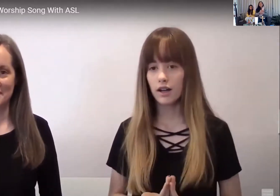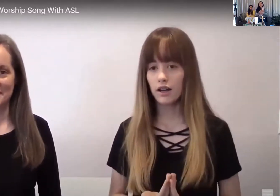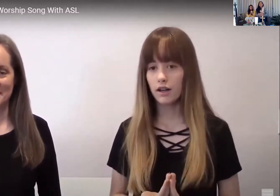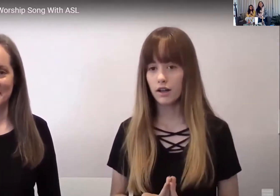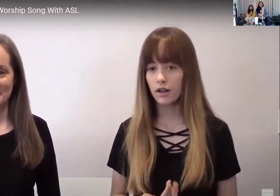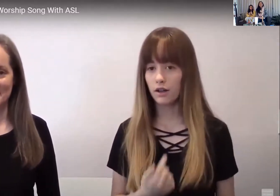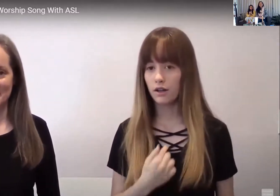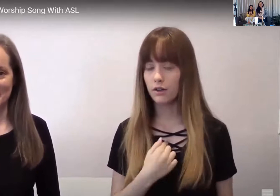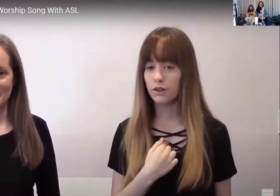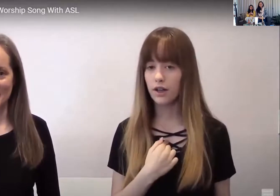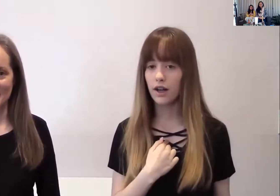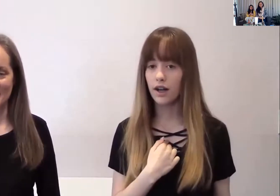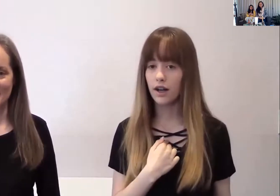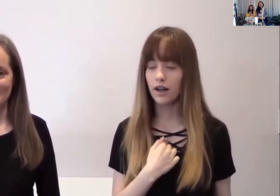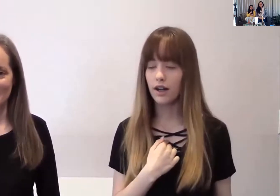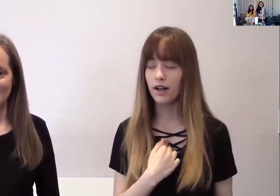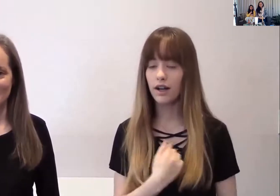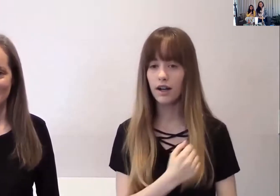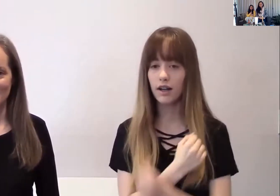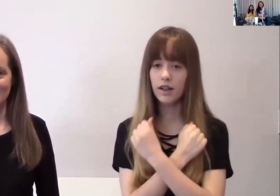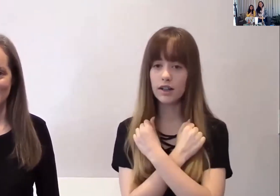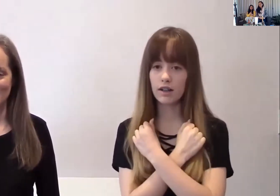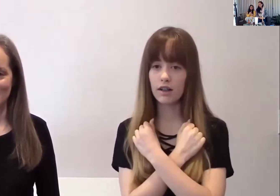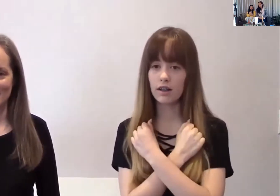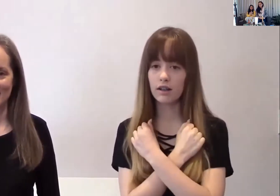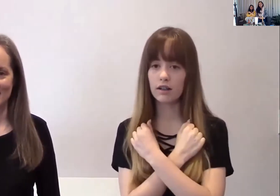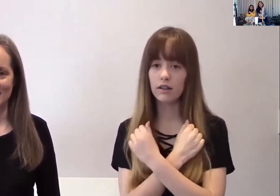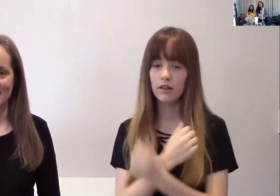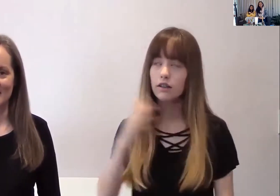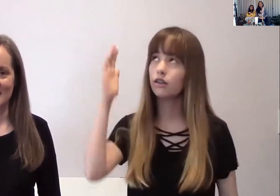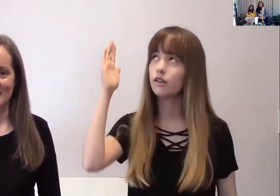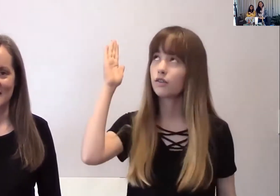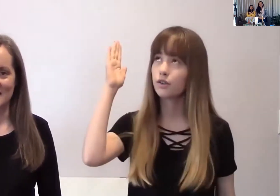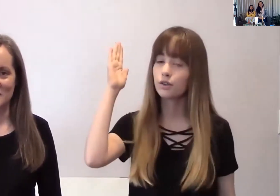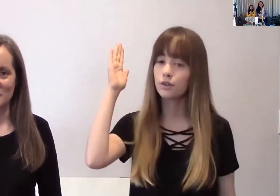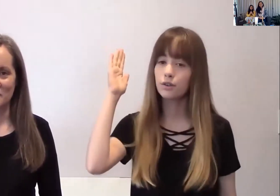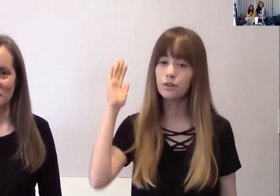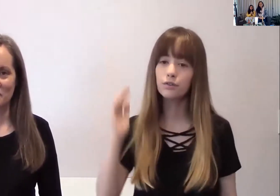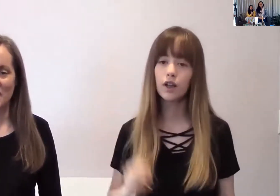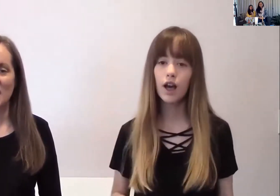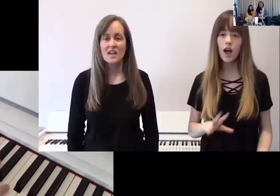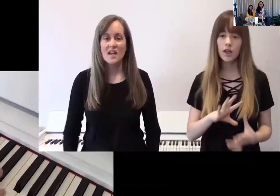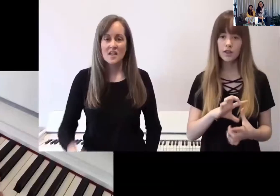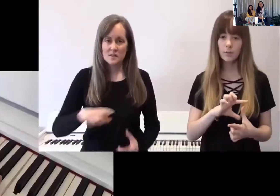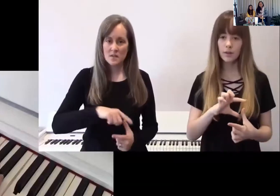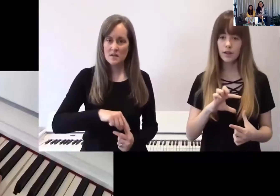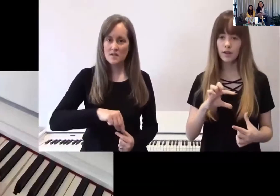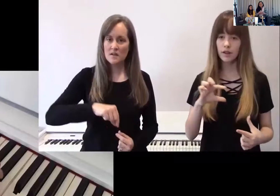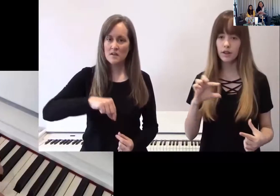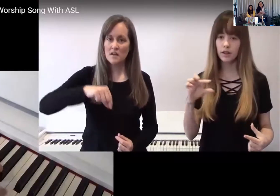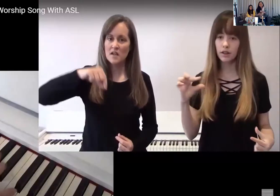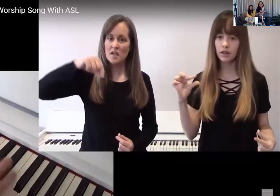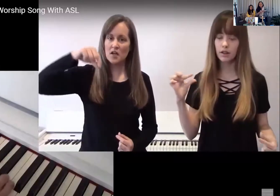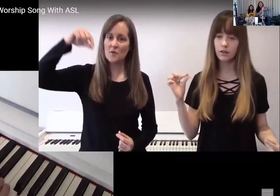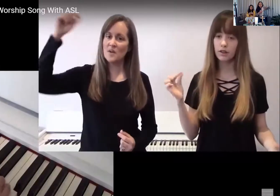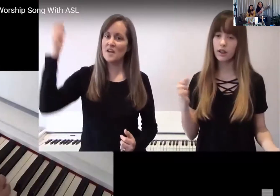How I love you. Spirit,